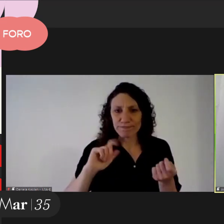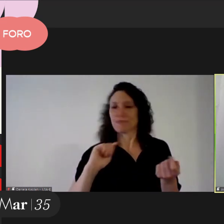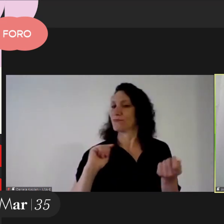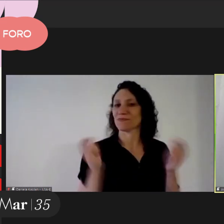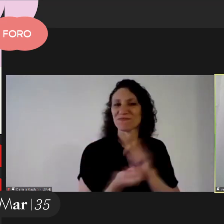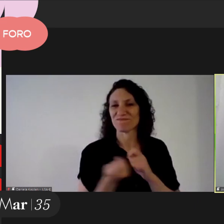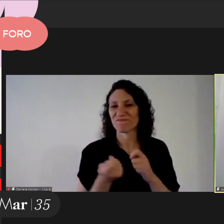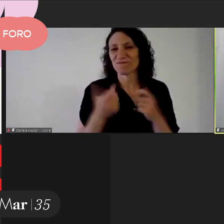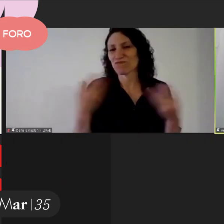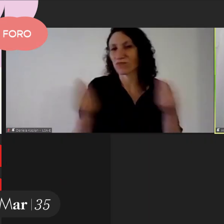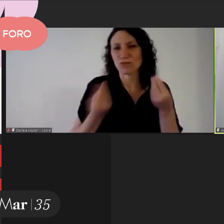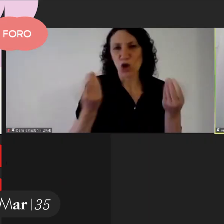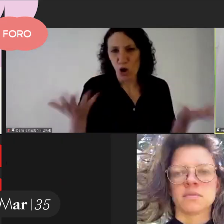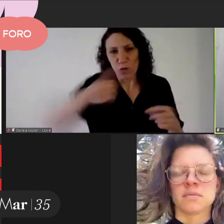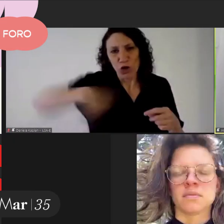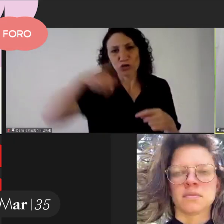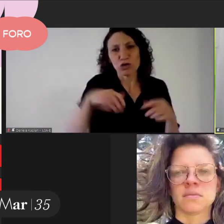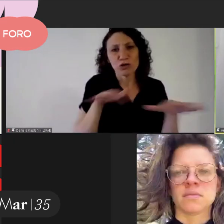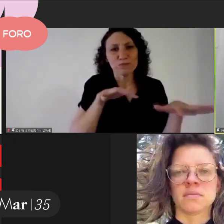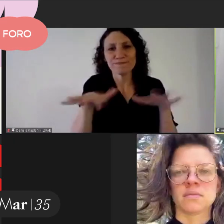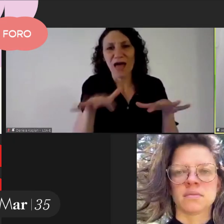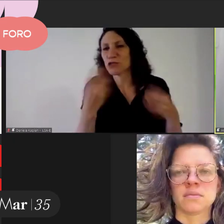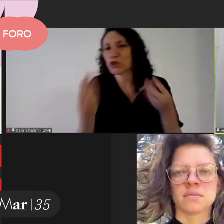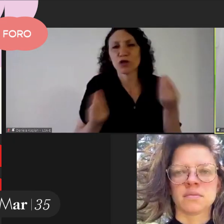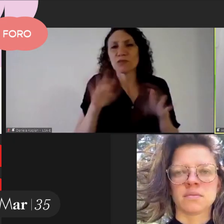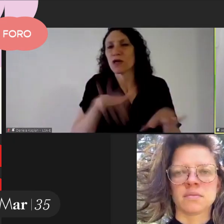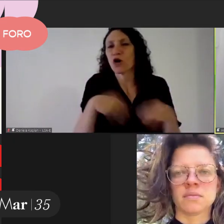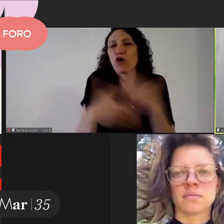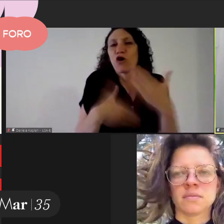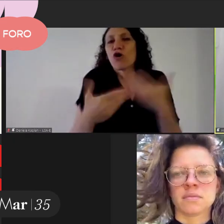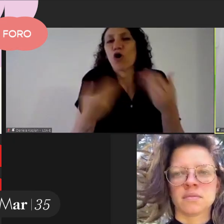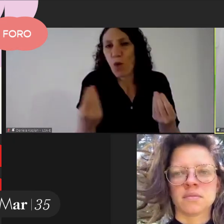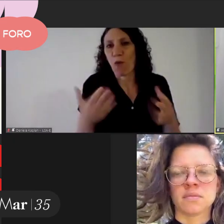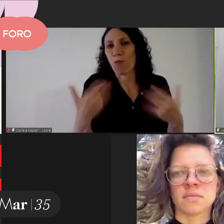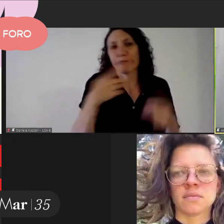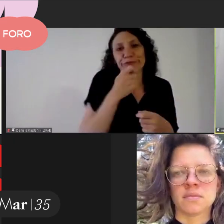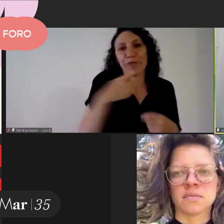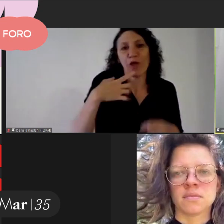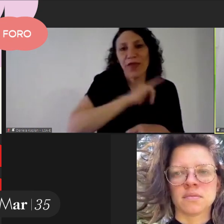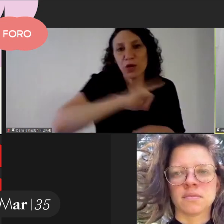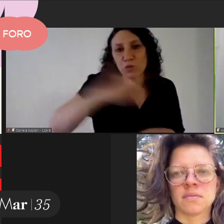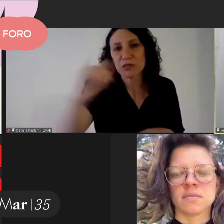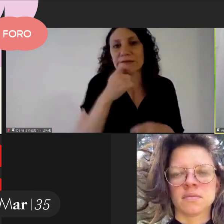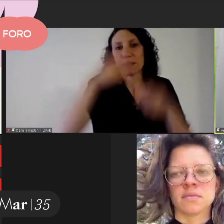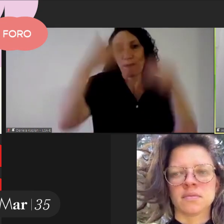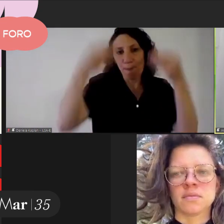in platforms to generate actions what are the actions we could take how can we